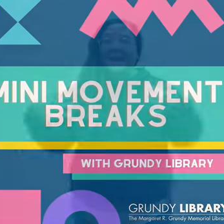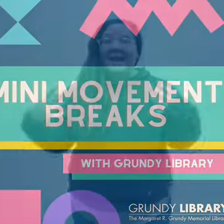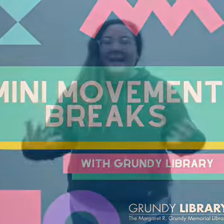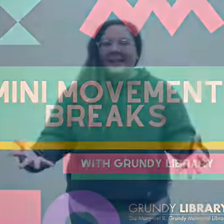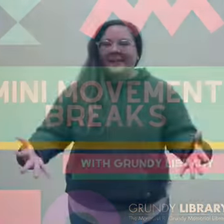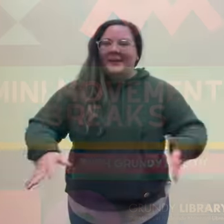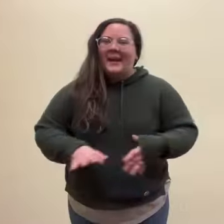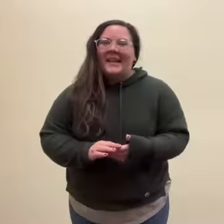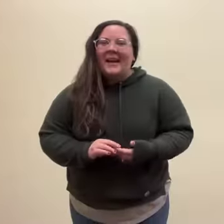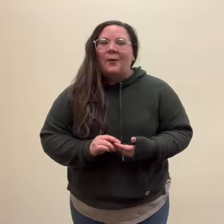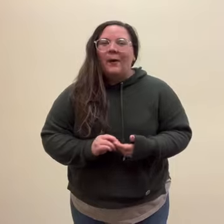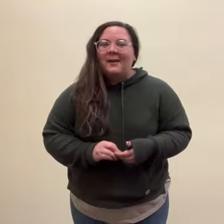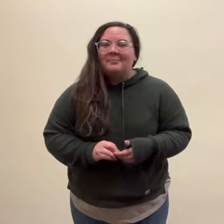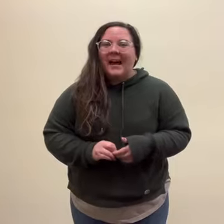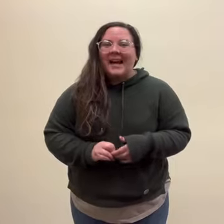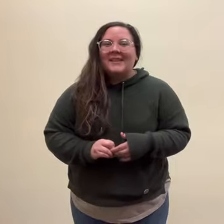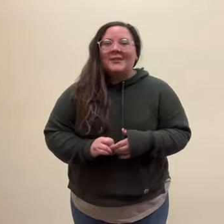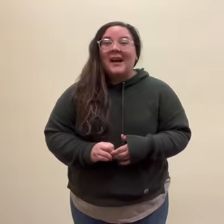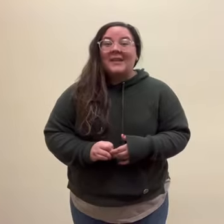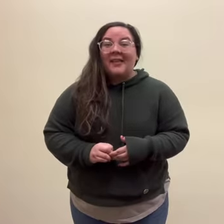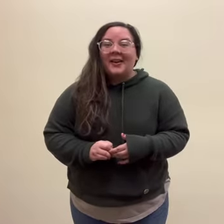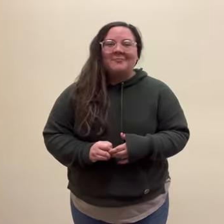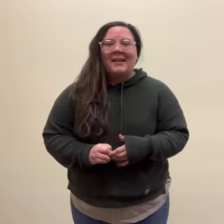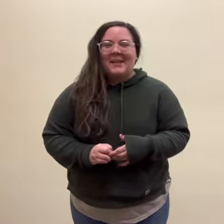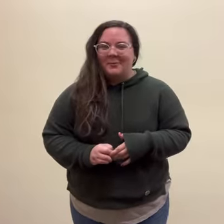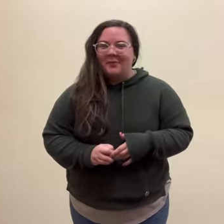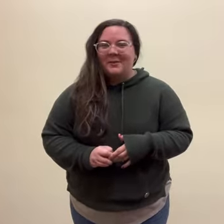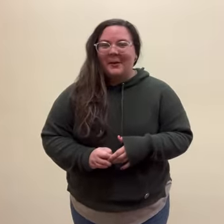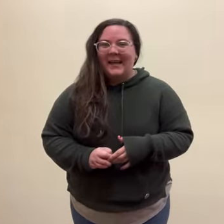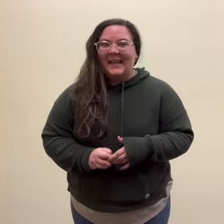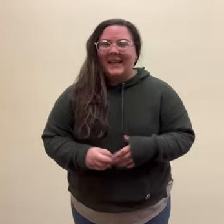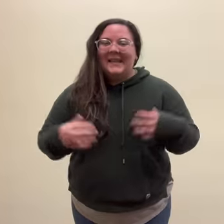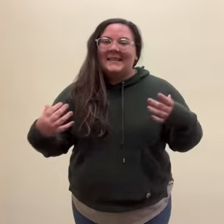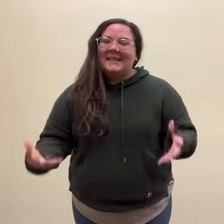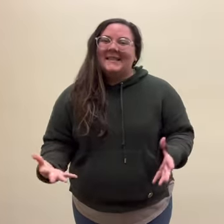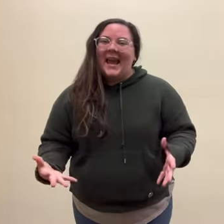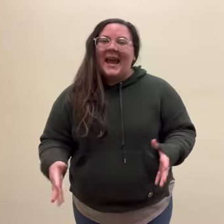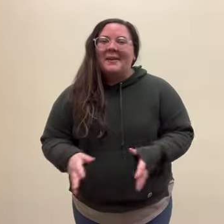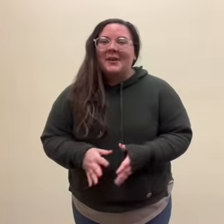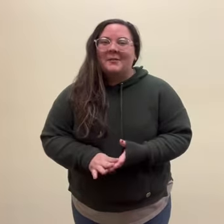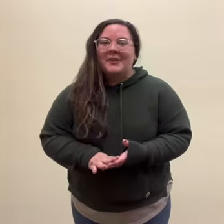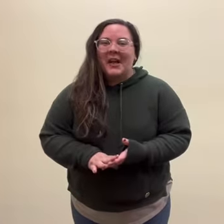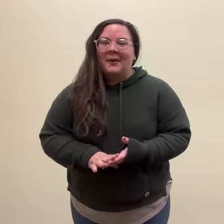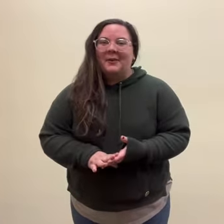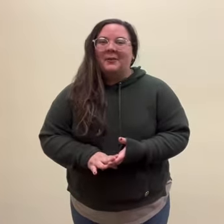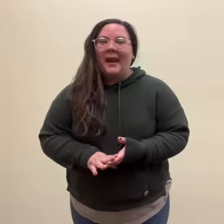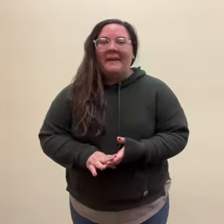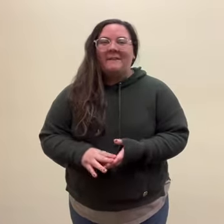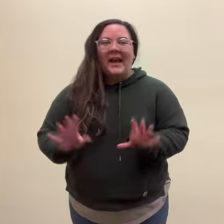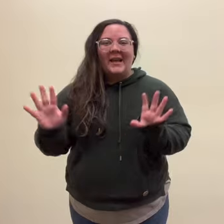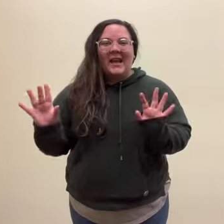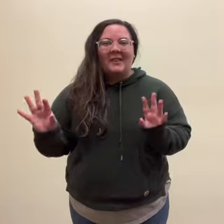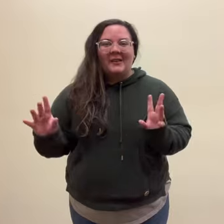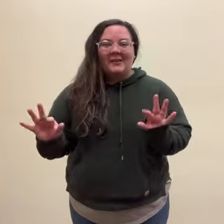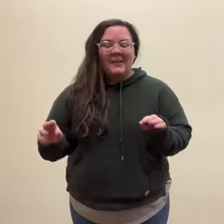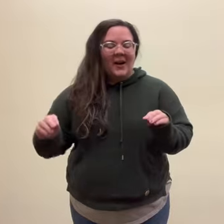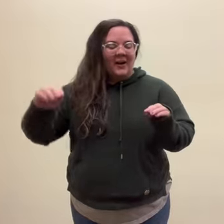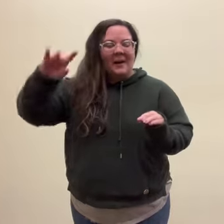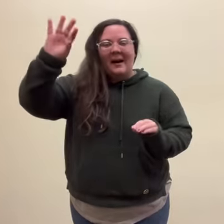Hello everybody, welcome back to another mini movement break. Today I'm going to be sharing with you a fun little song about